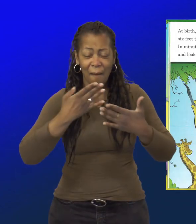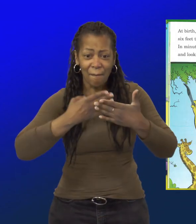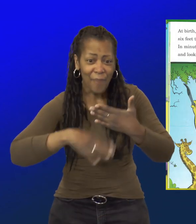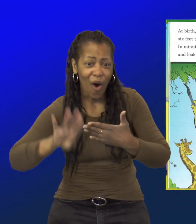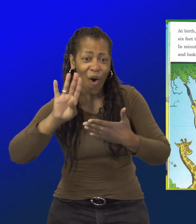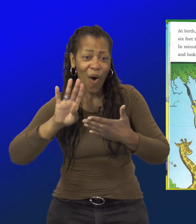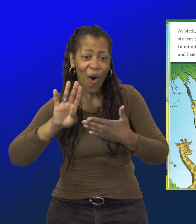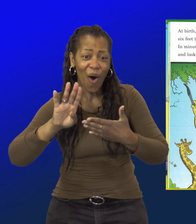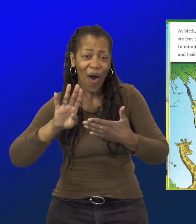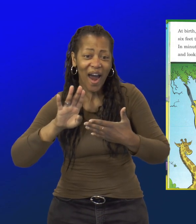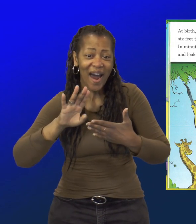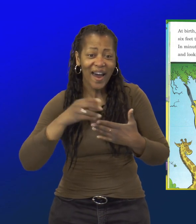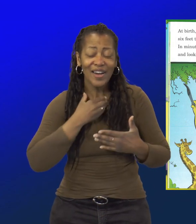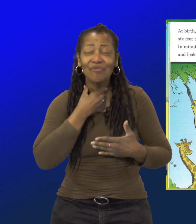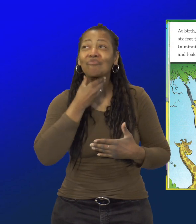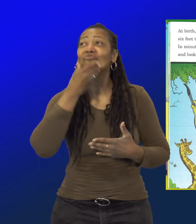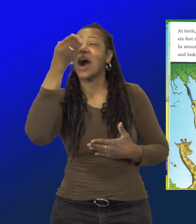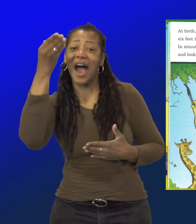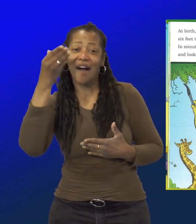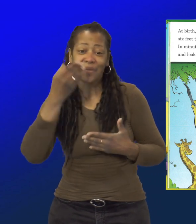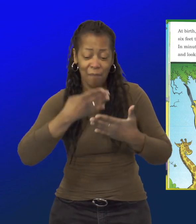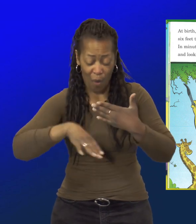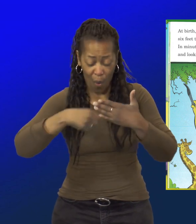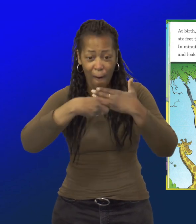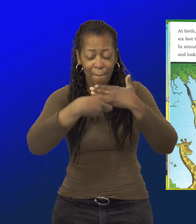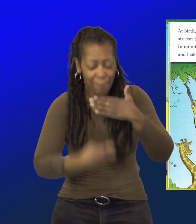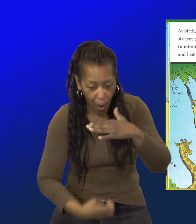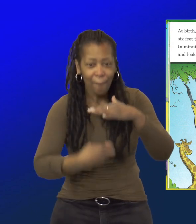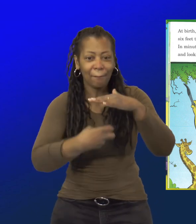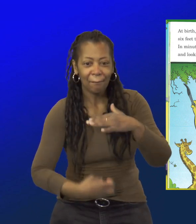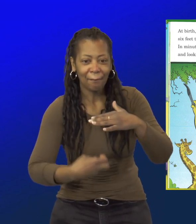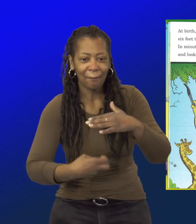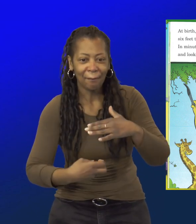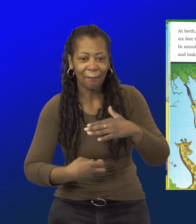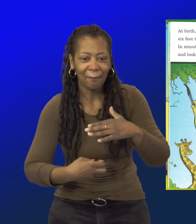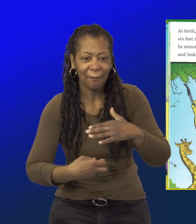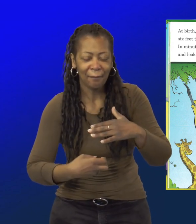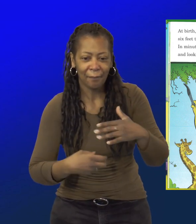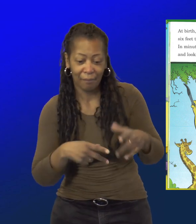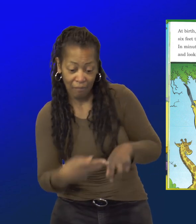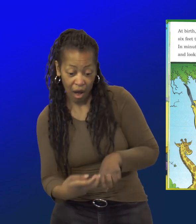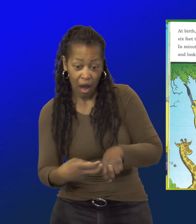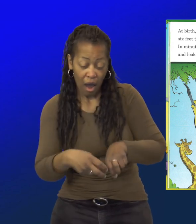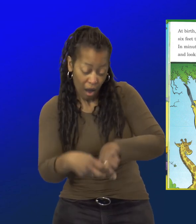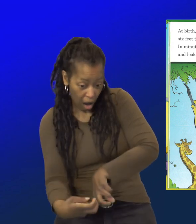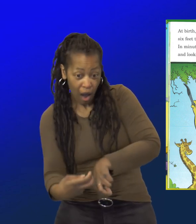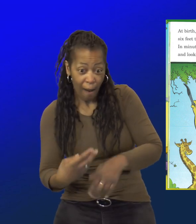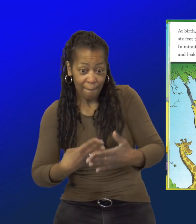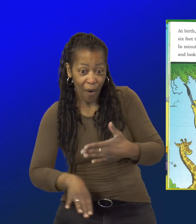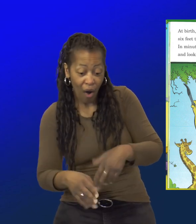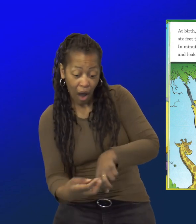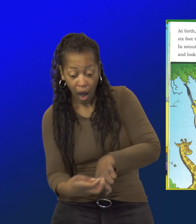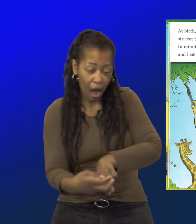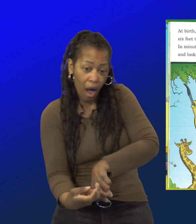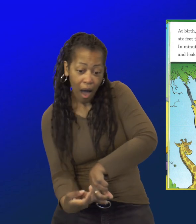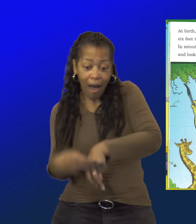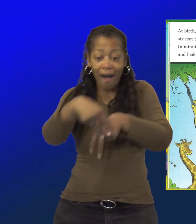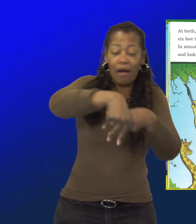At birth, giraffes drop six feet to the ground. In minutes, they're